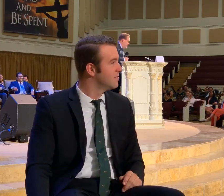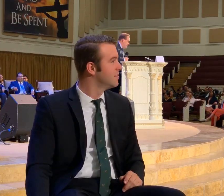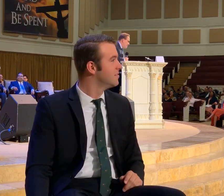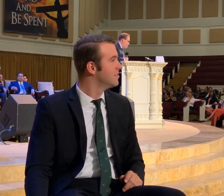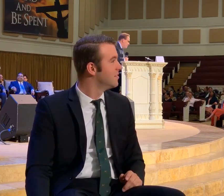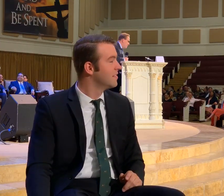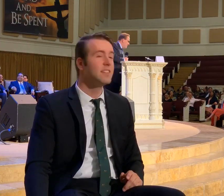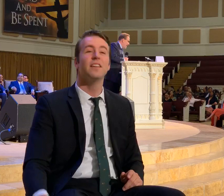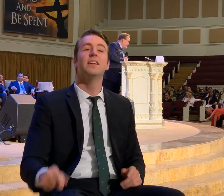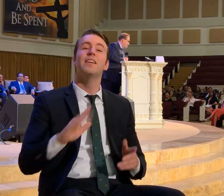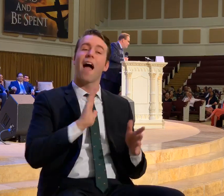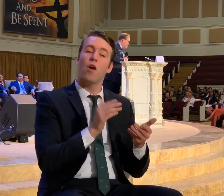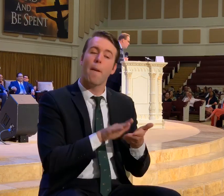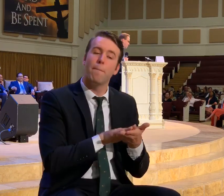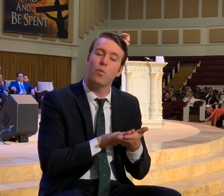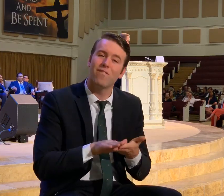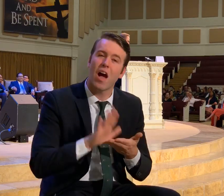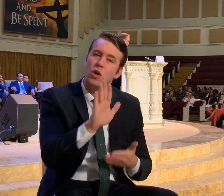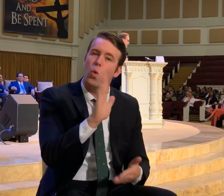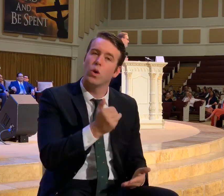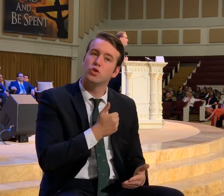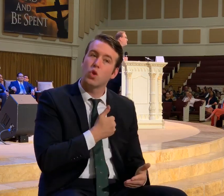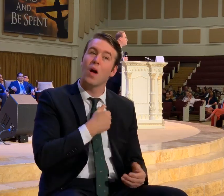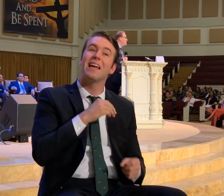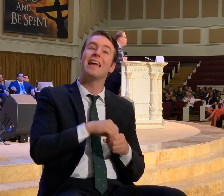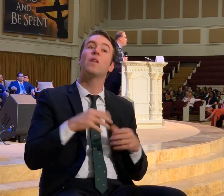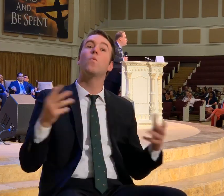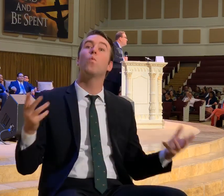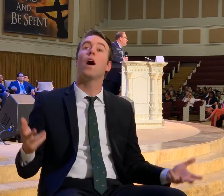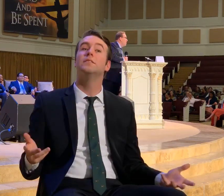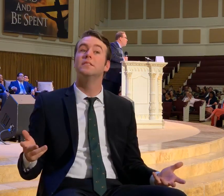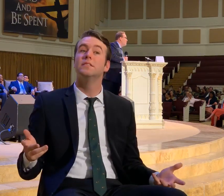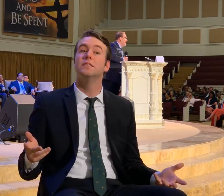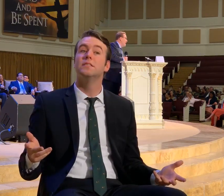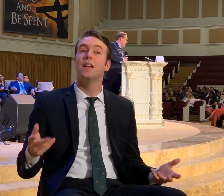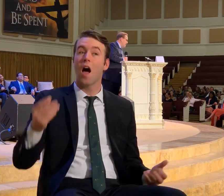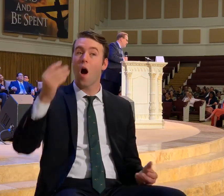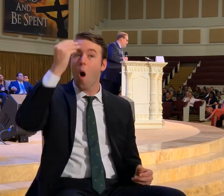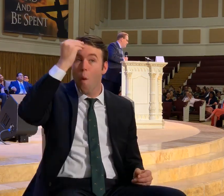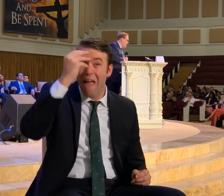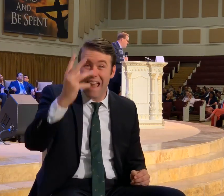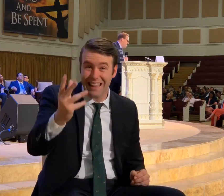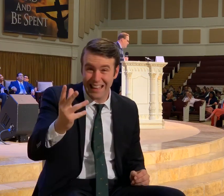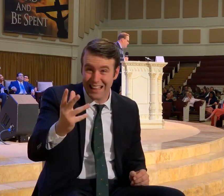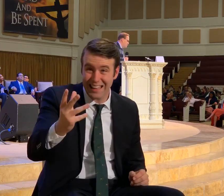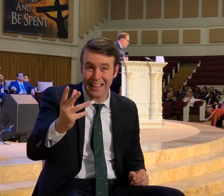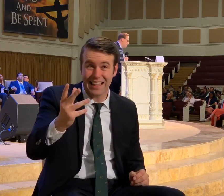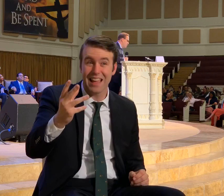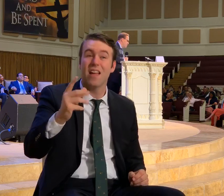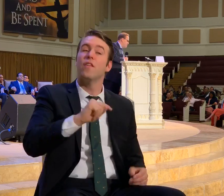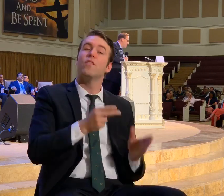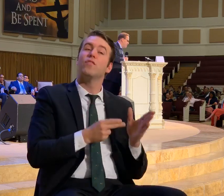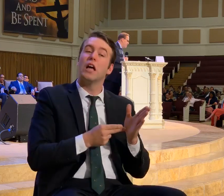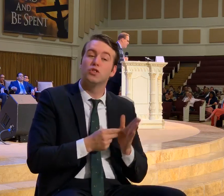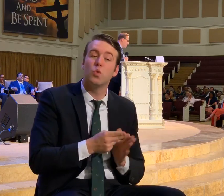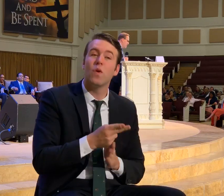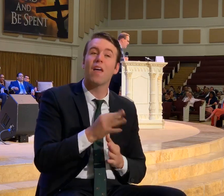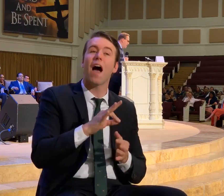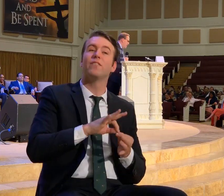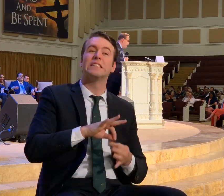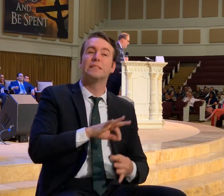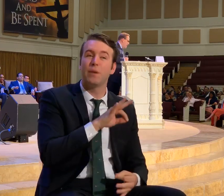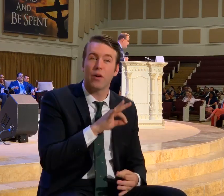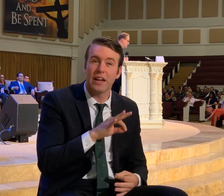See you have purified your souls. And what? Obey. The truth of the spirit.